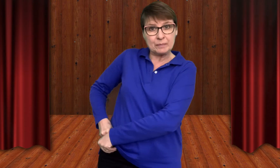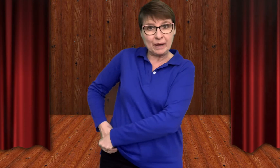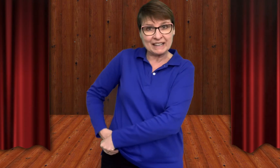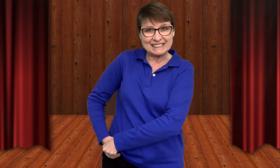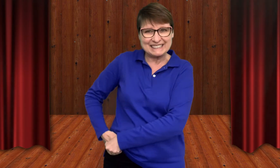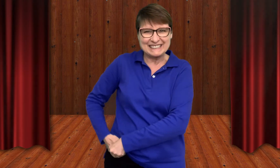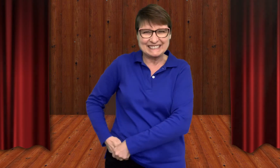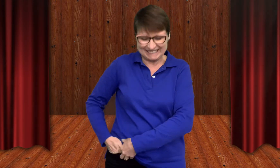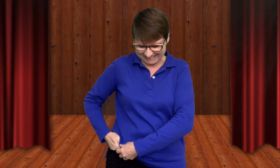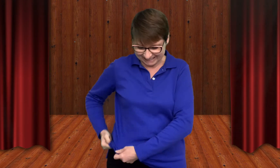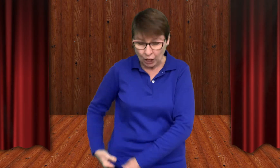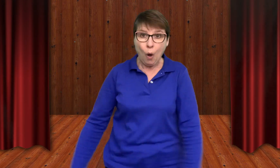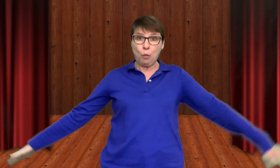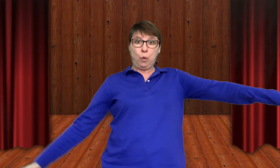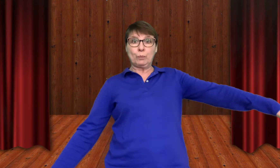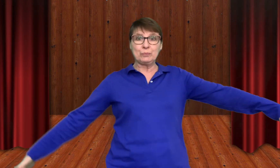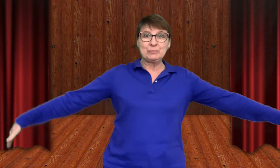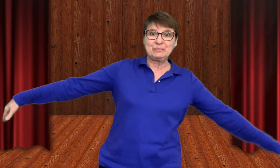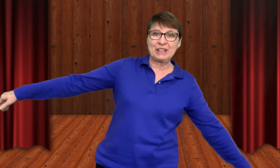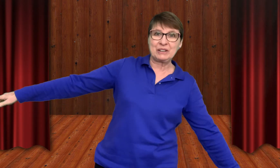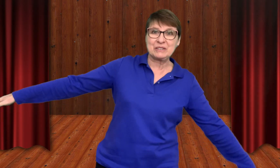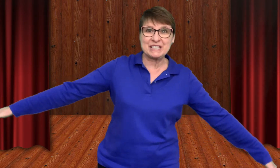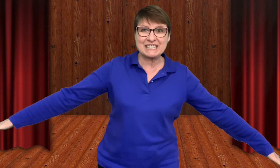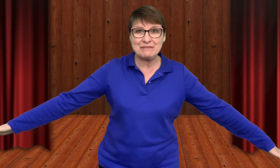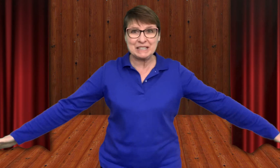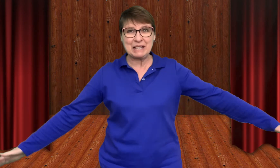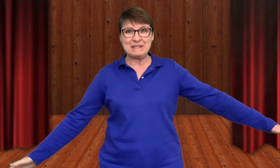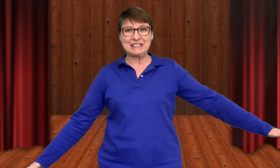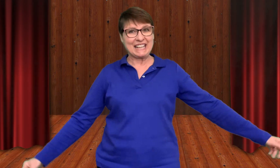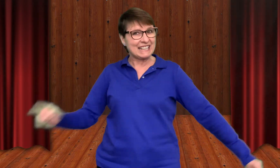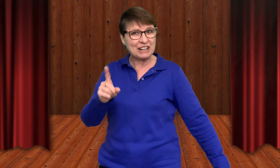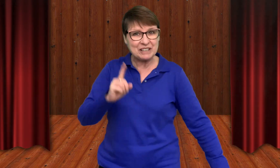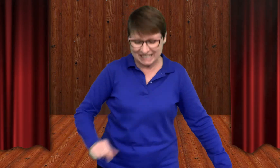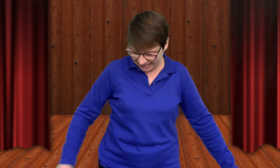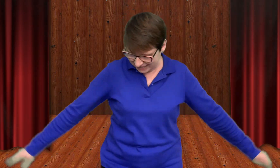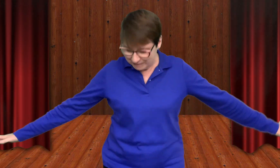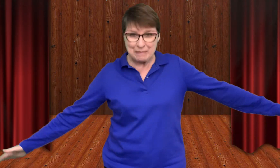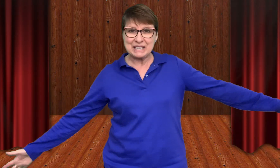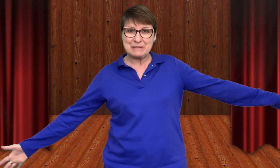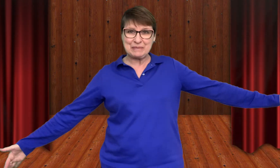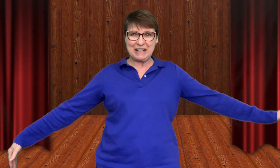pockets. There goes the assembly line belt again. It always catches me by surprise.